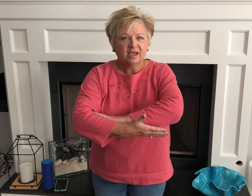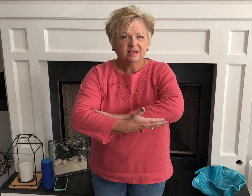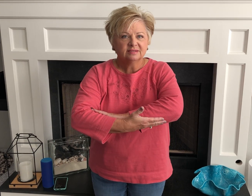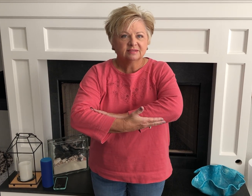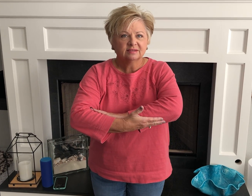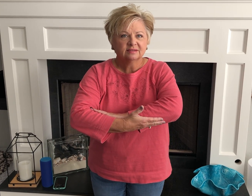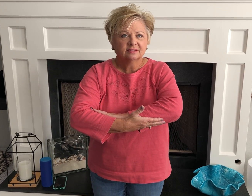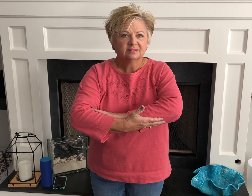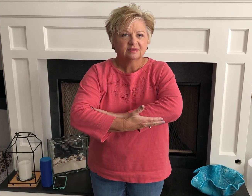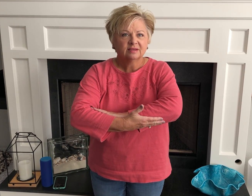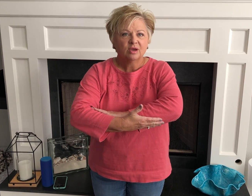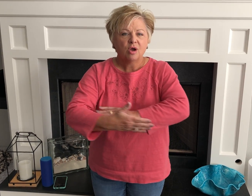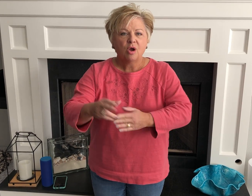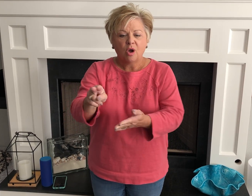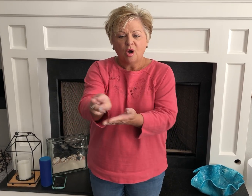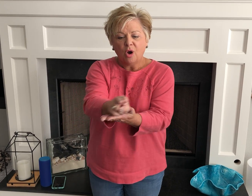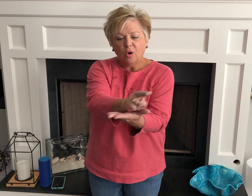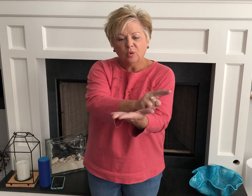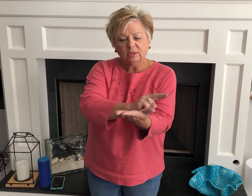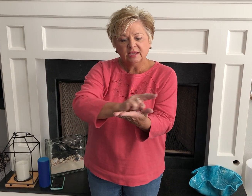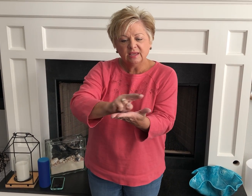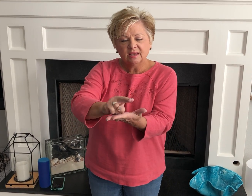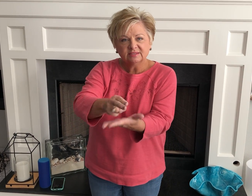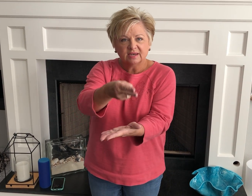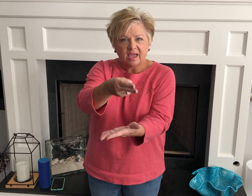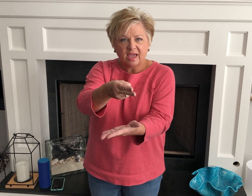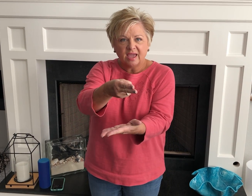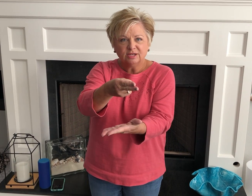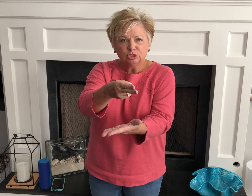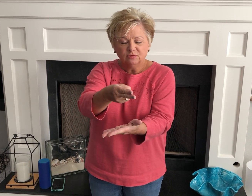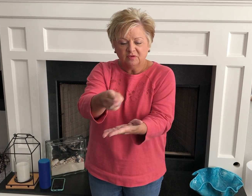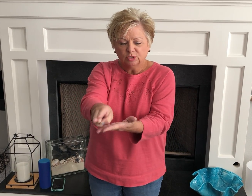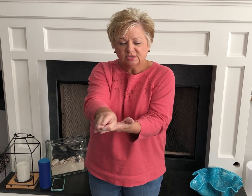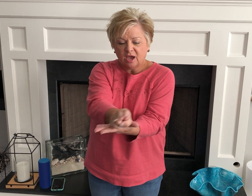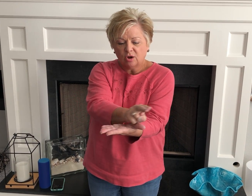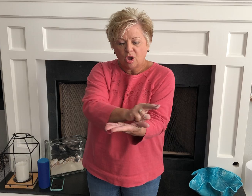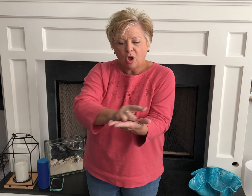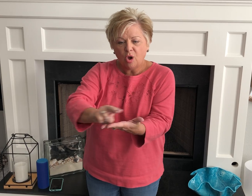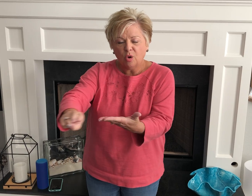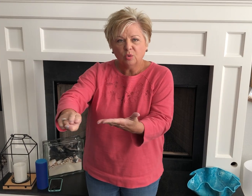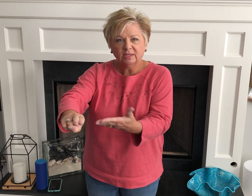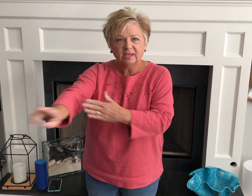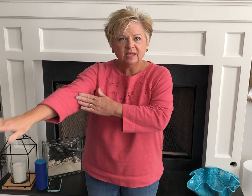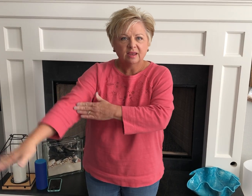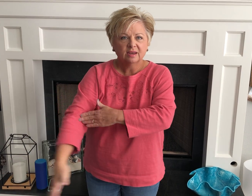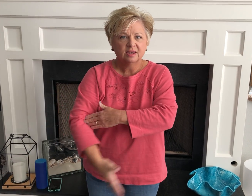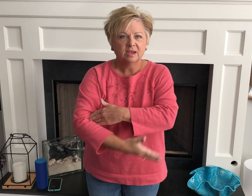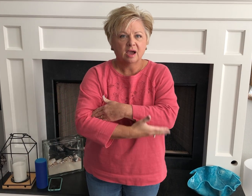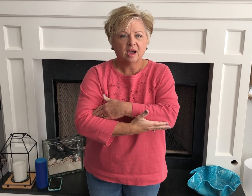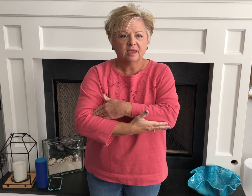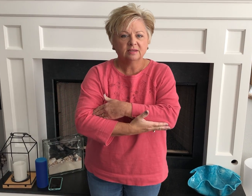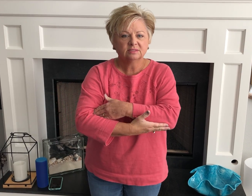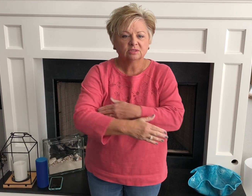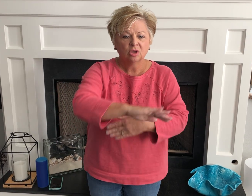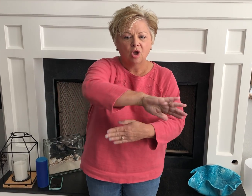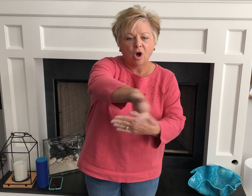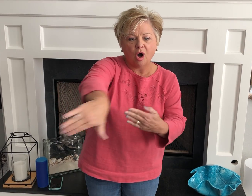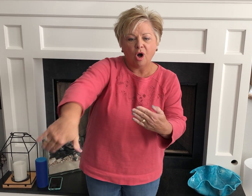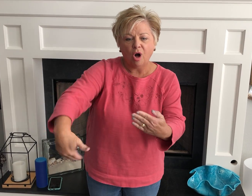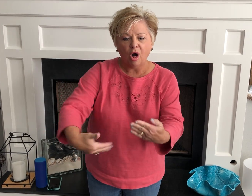holy it's an eight two fingers out holy night all